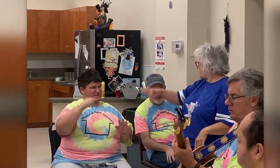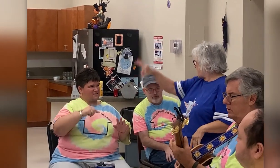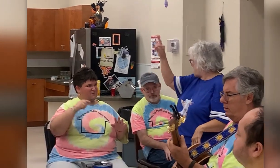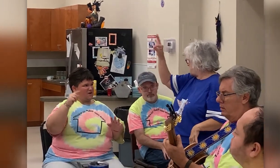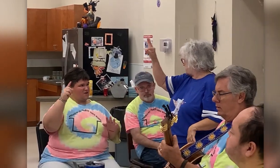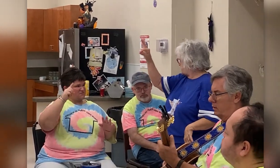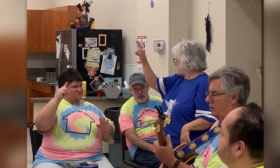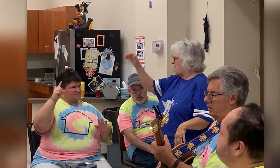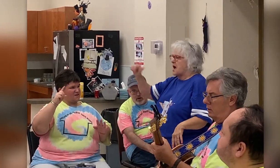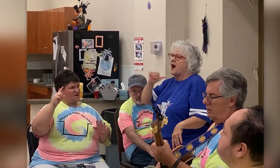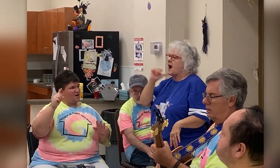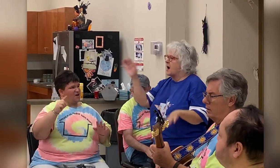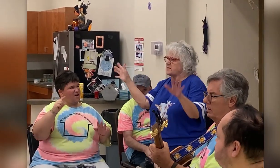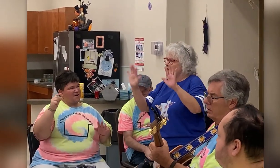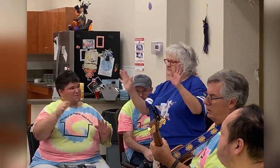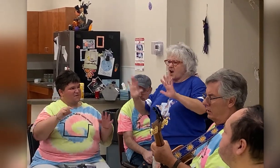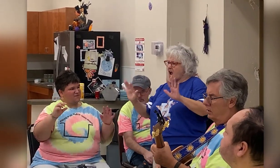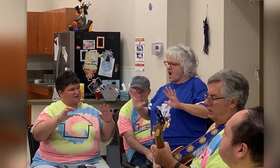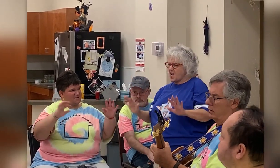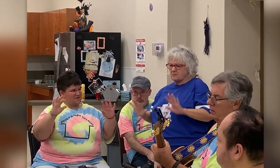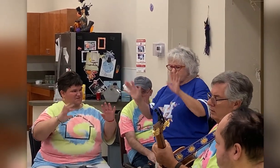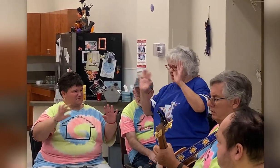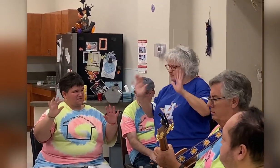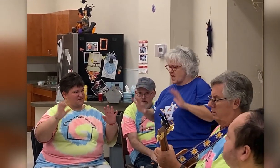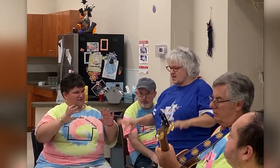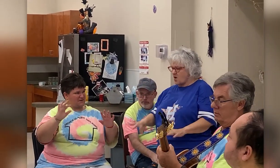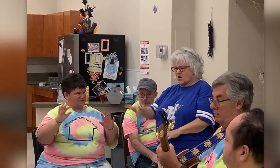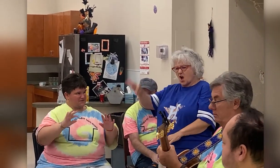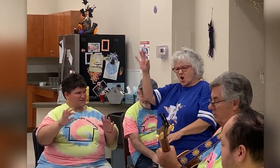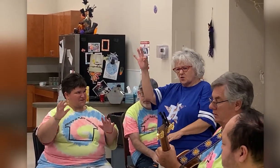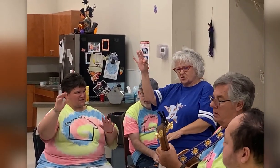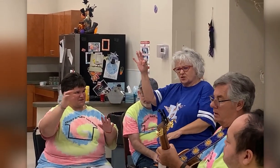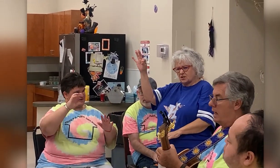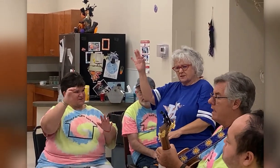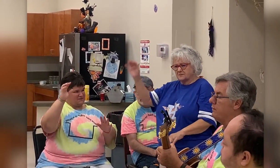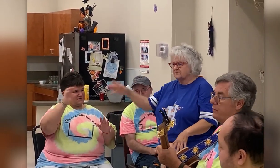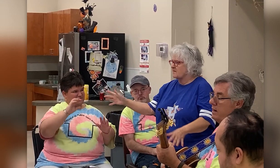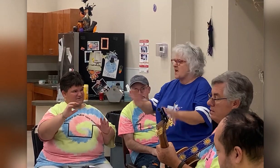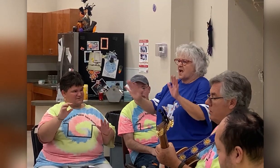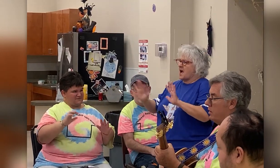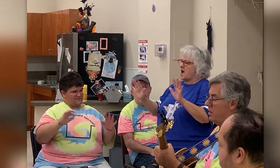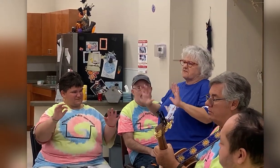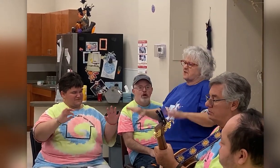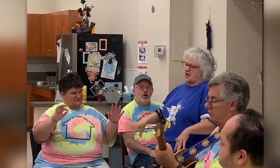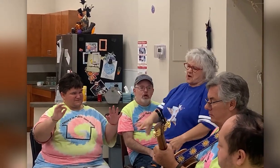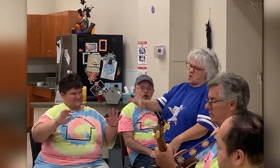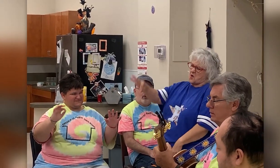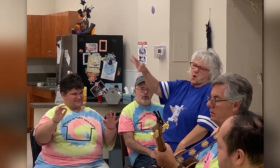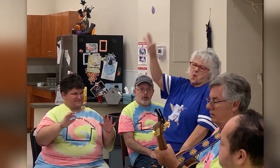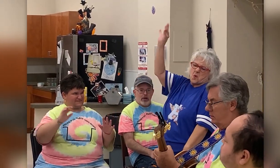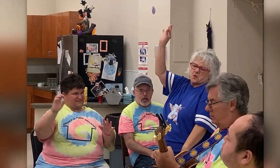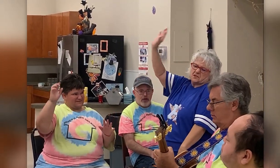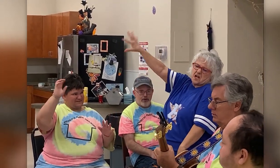ain't ain't afraid of no dogs Don't!